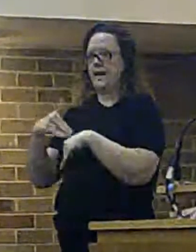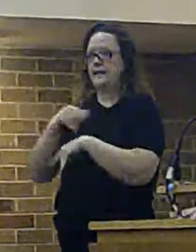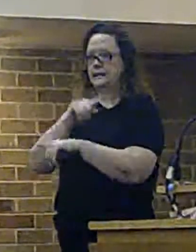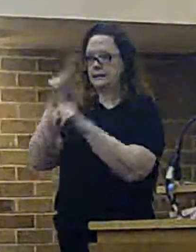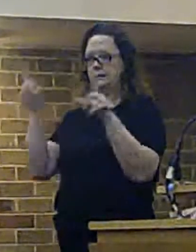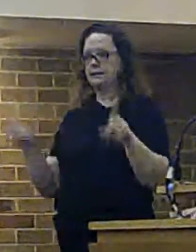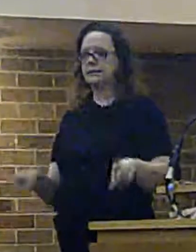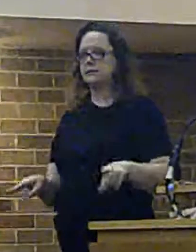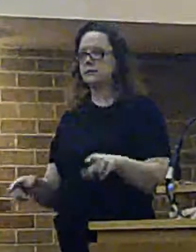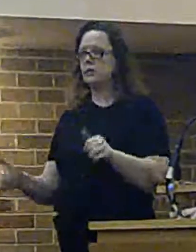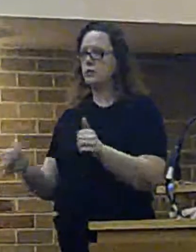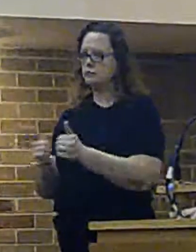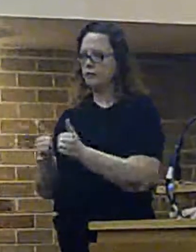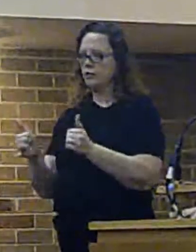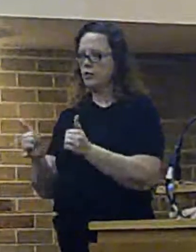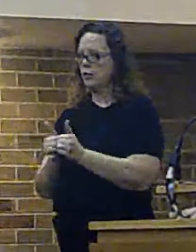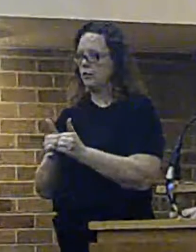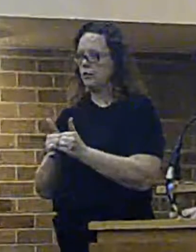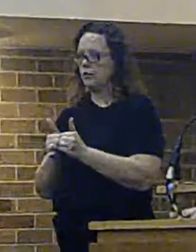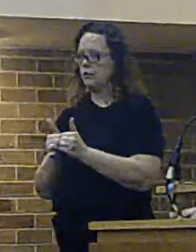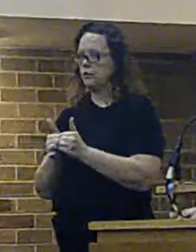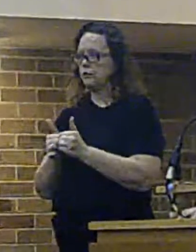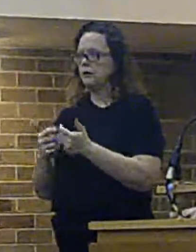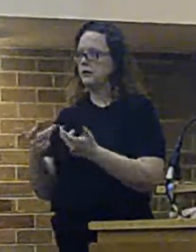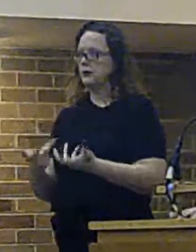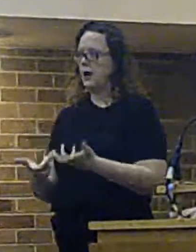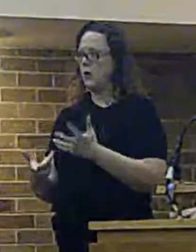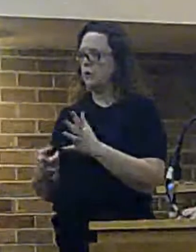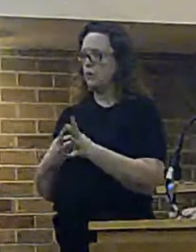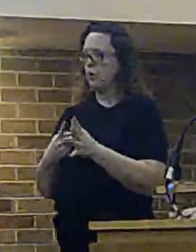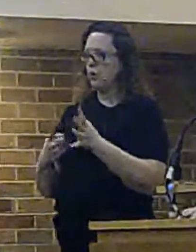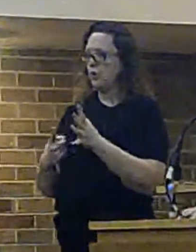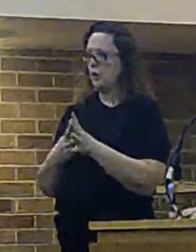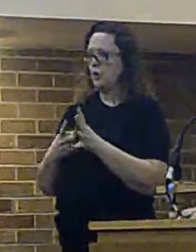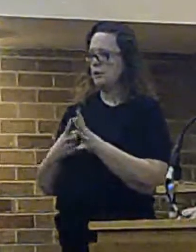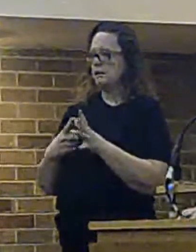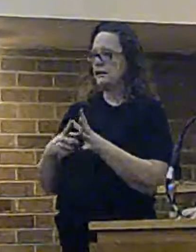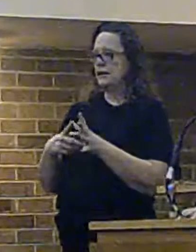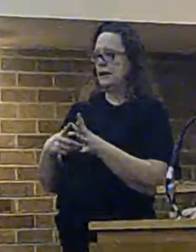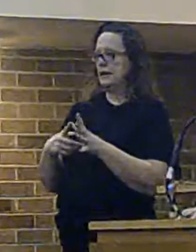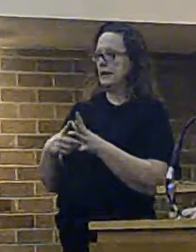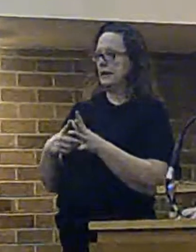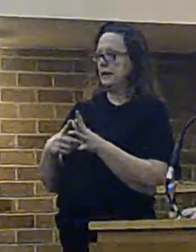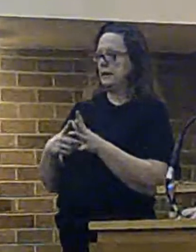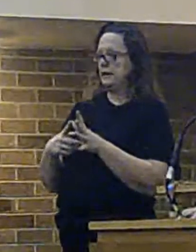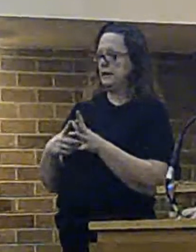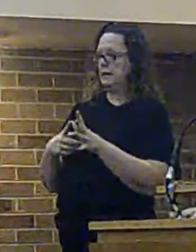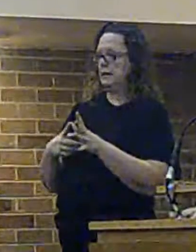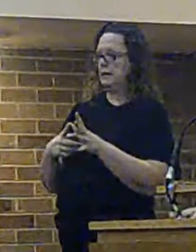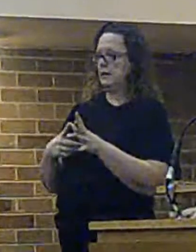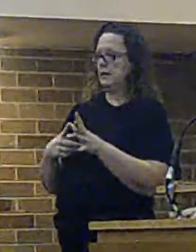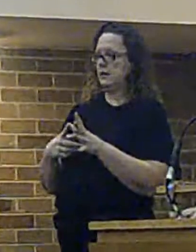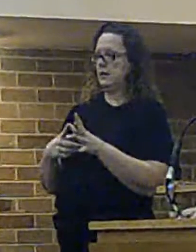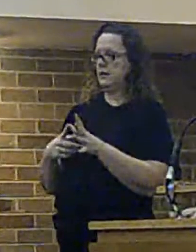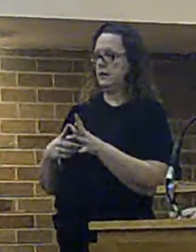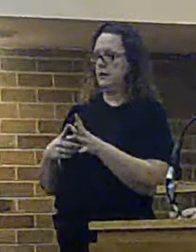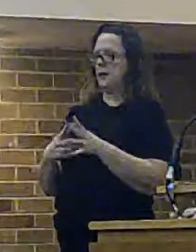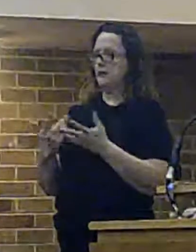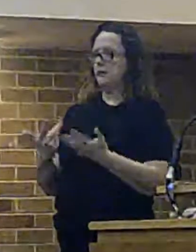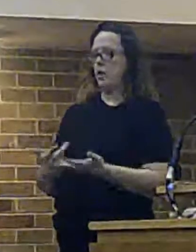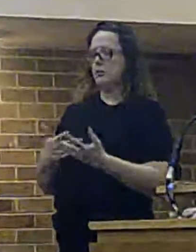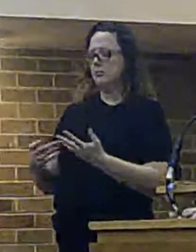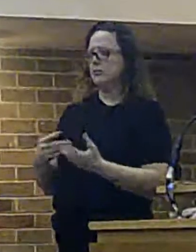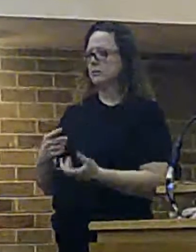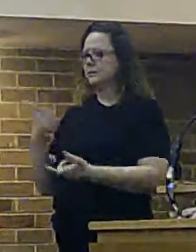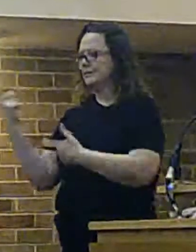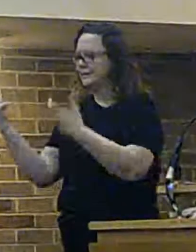That's been approved and the authority now is in the process of appointing the builder. And that will be considered by the Policy